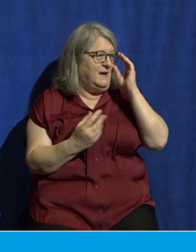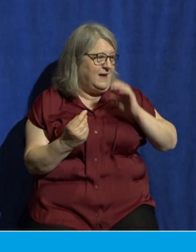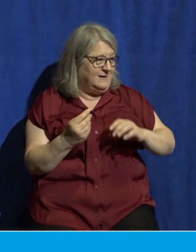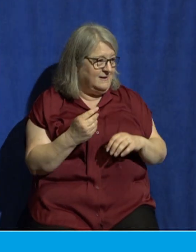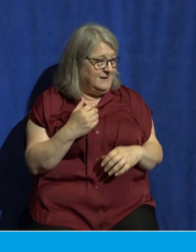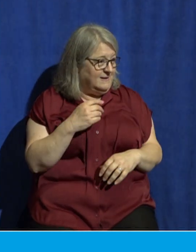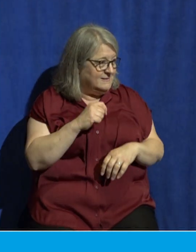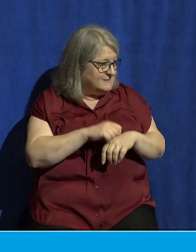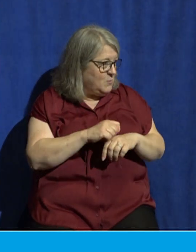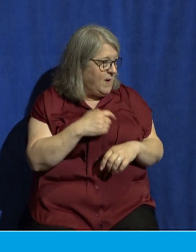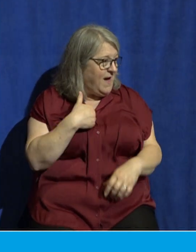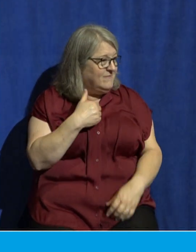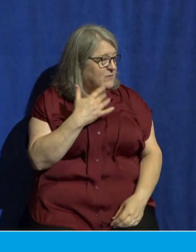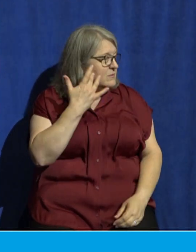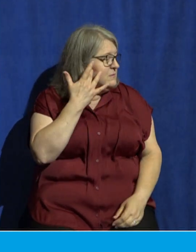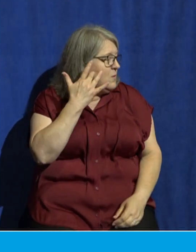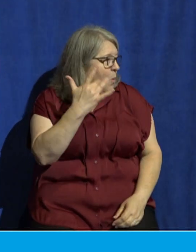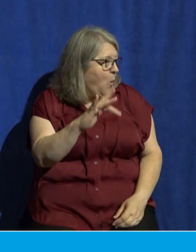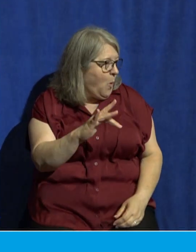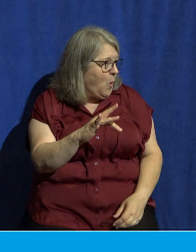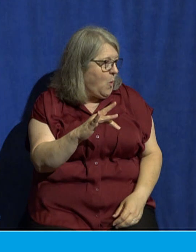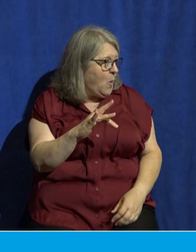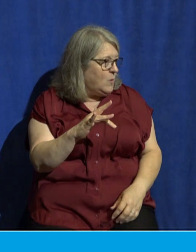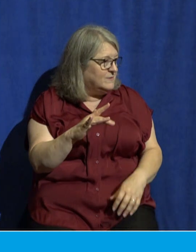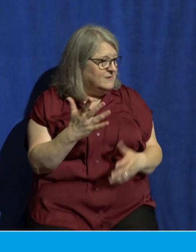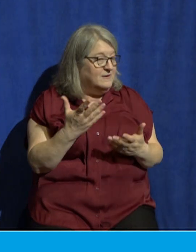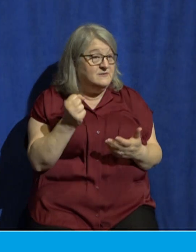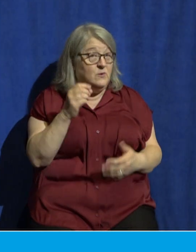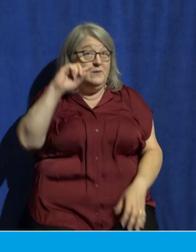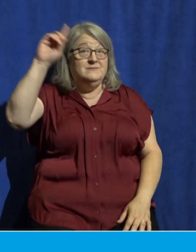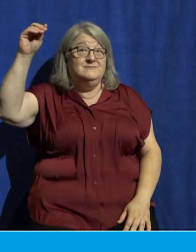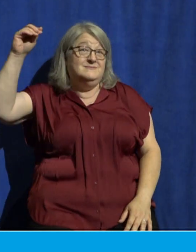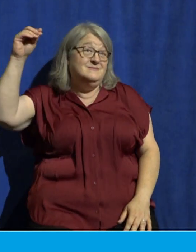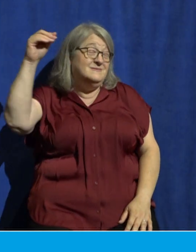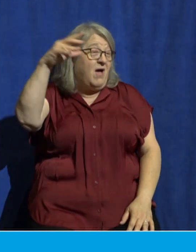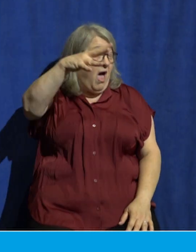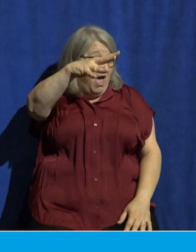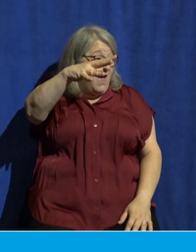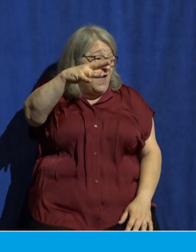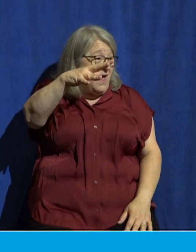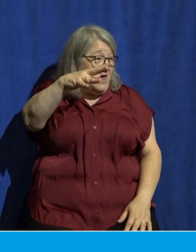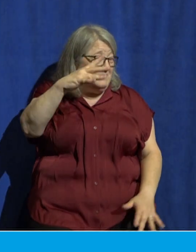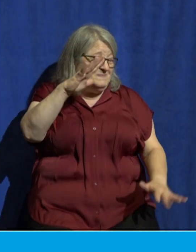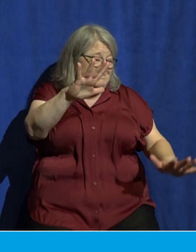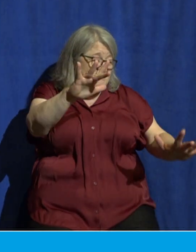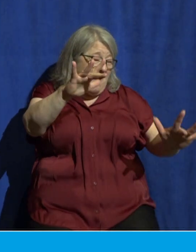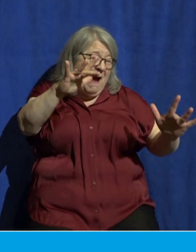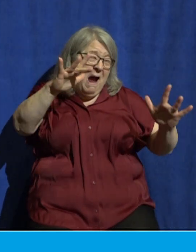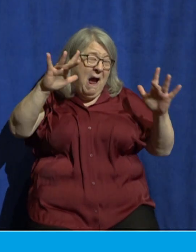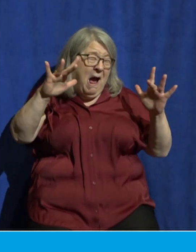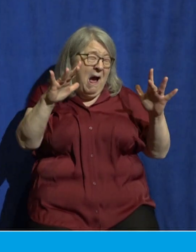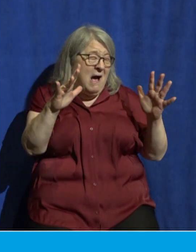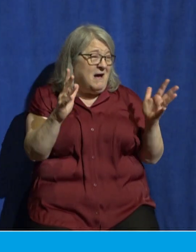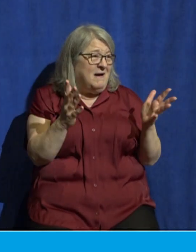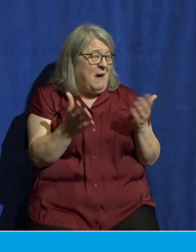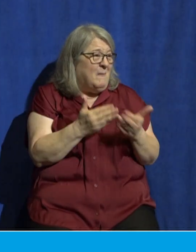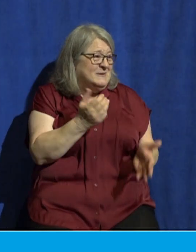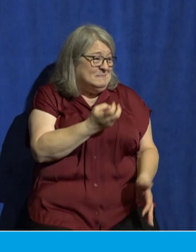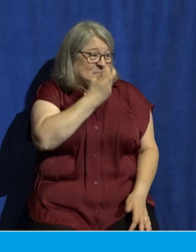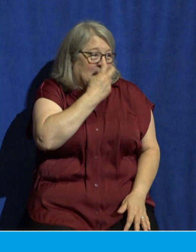plates so that when the sun was shining at its brightest, historians say it would be absolutely blinding because of the sun reflecting